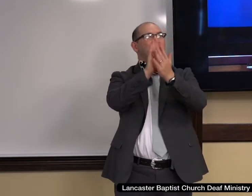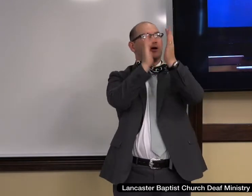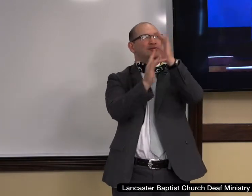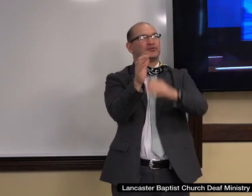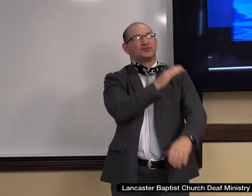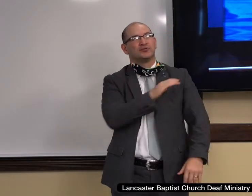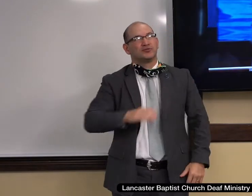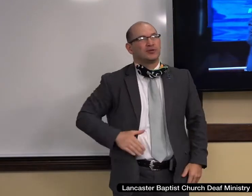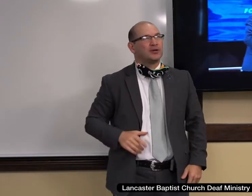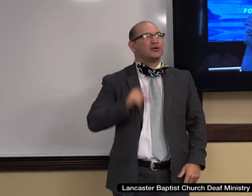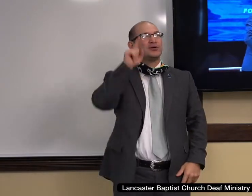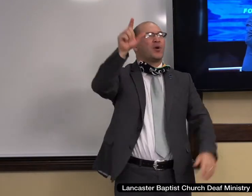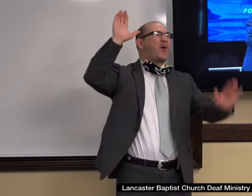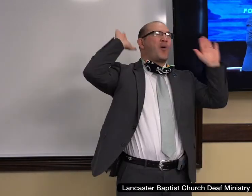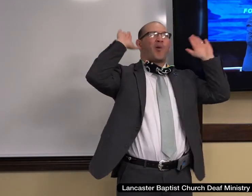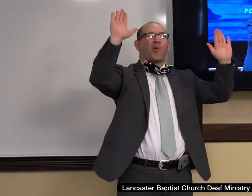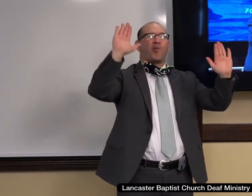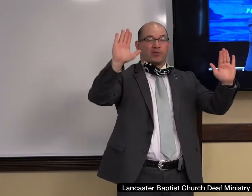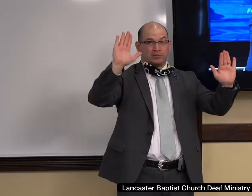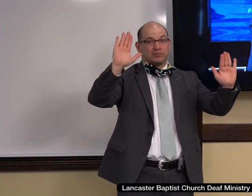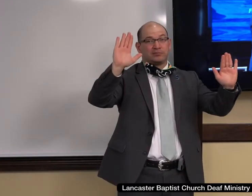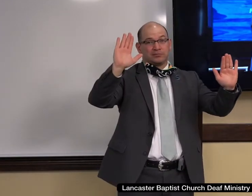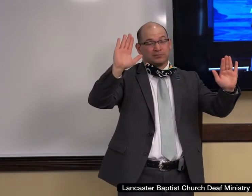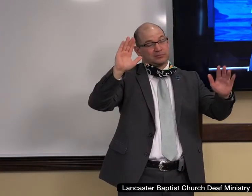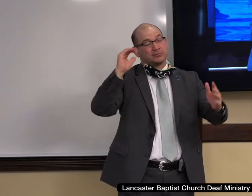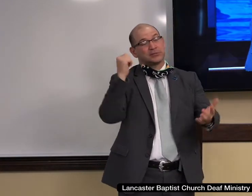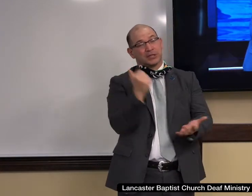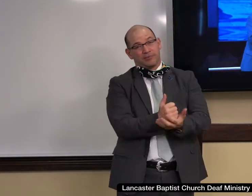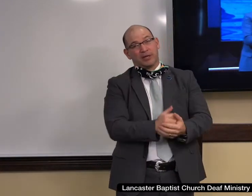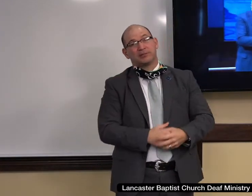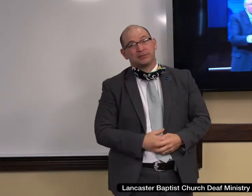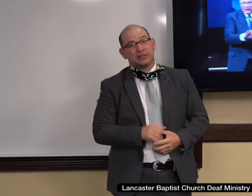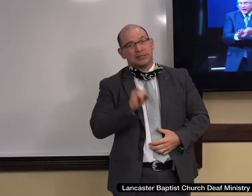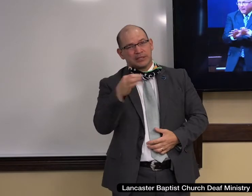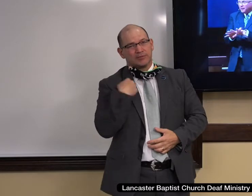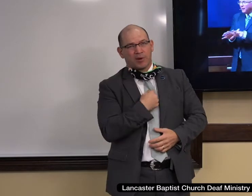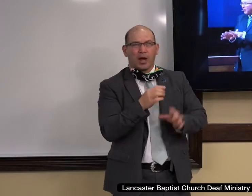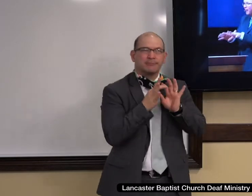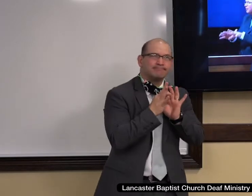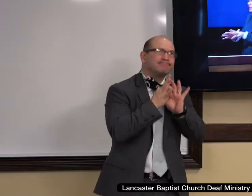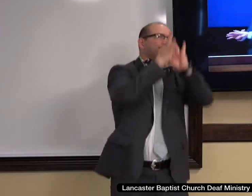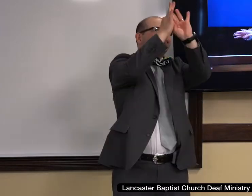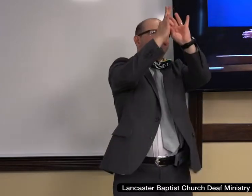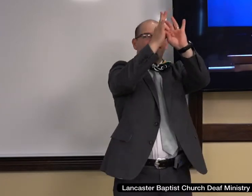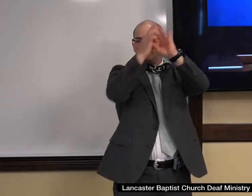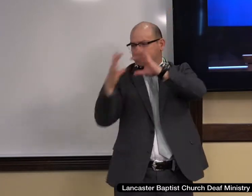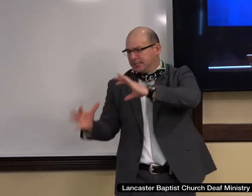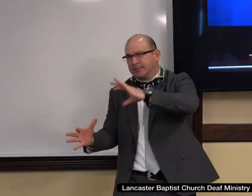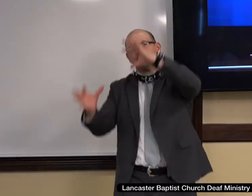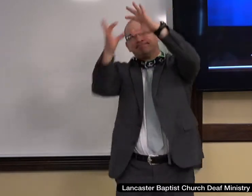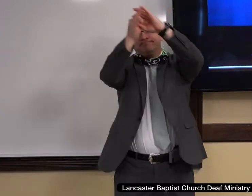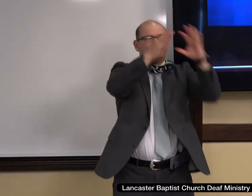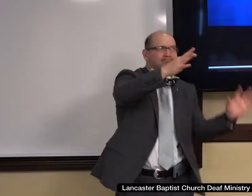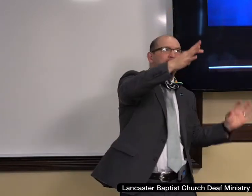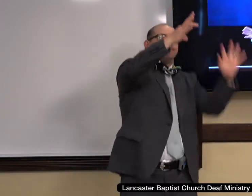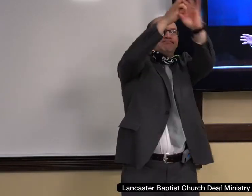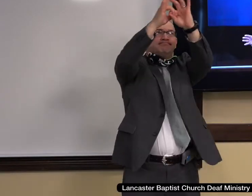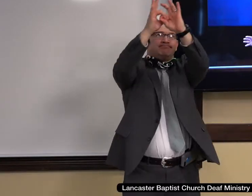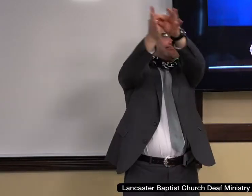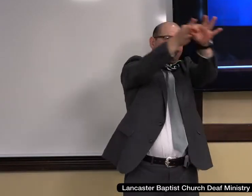how sweet the sound. Can I get an amen to that? If we're fitly joined together around him, if Jesus is our